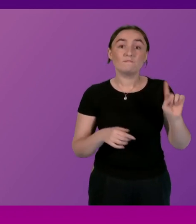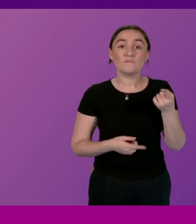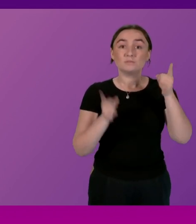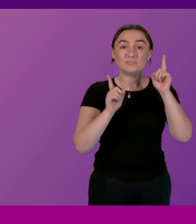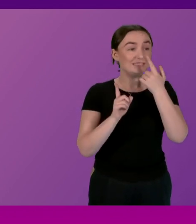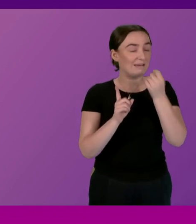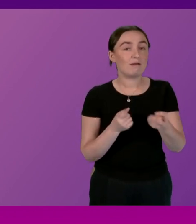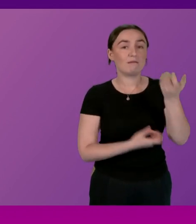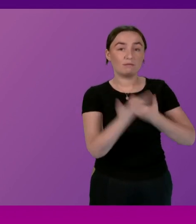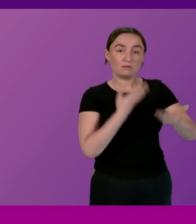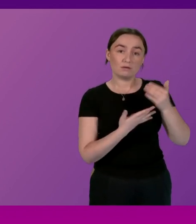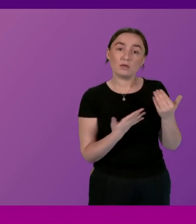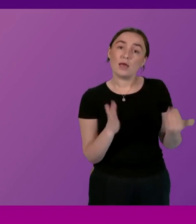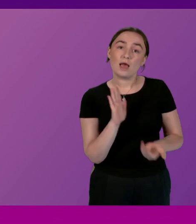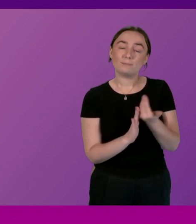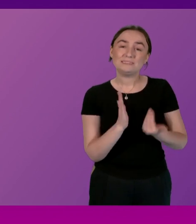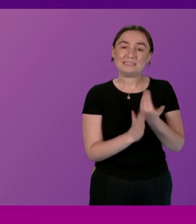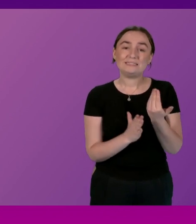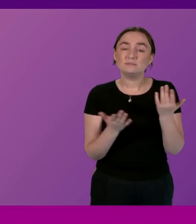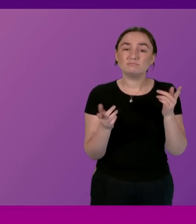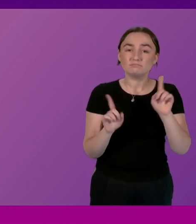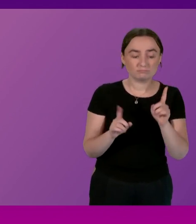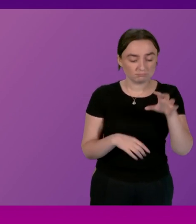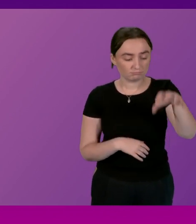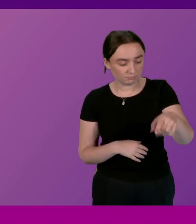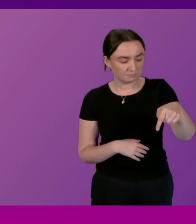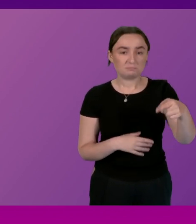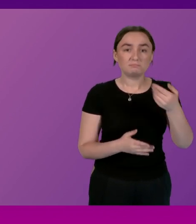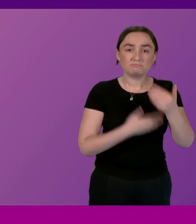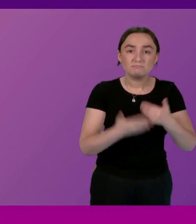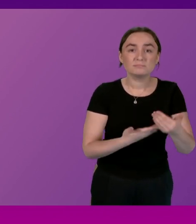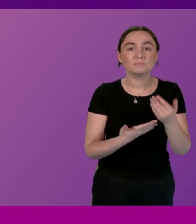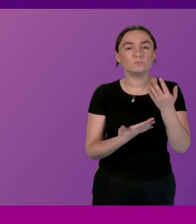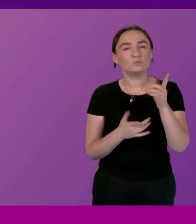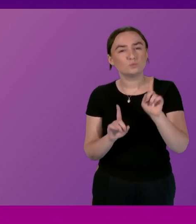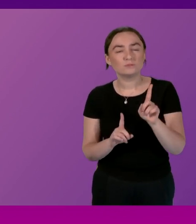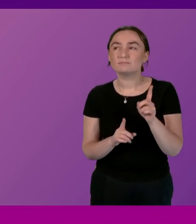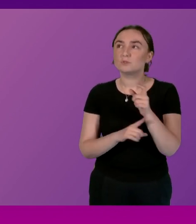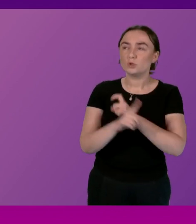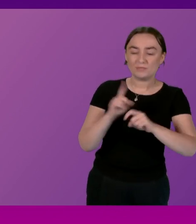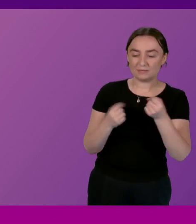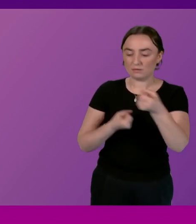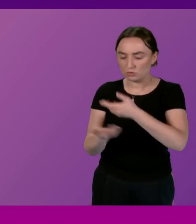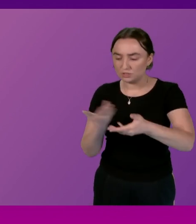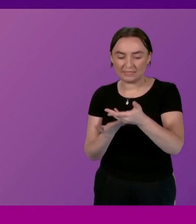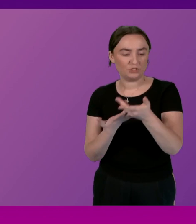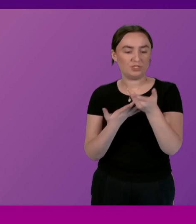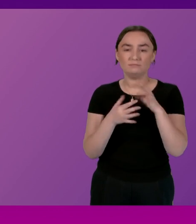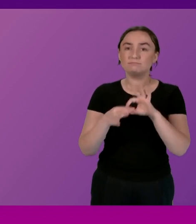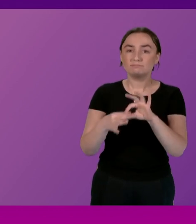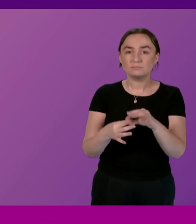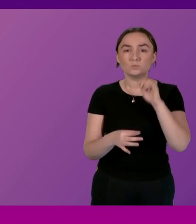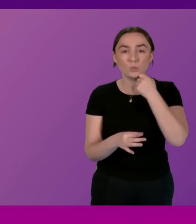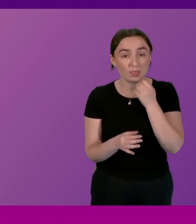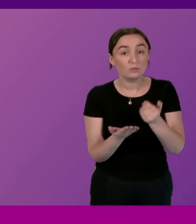for the Glasgow city facility what community engagement and consultation will be done both before and during the pilot process